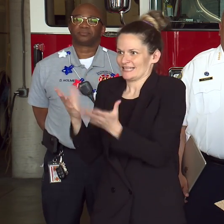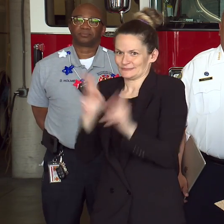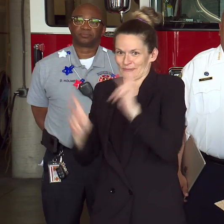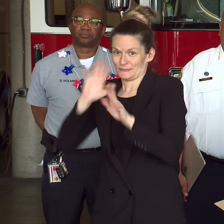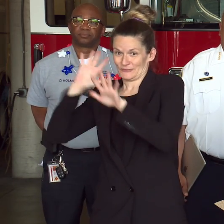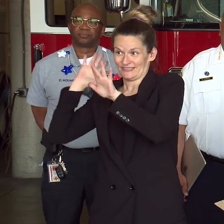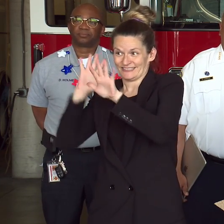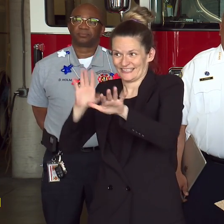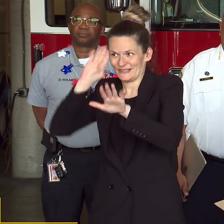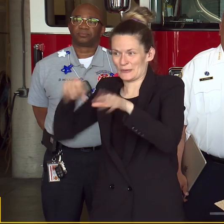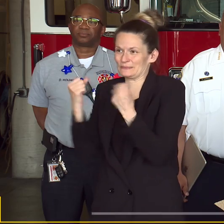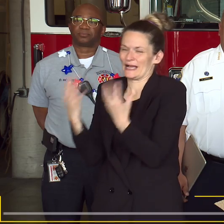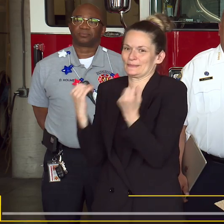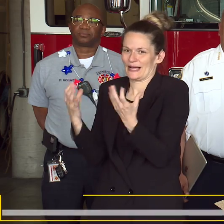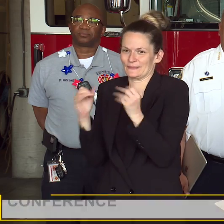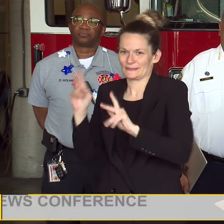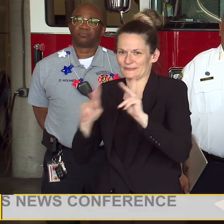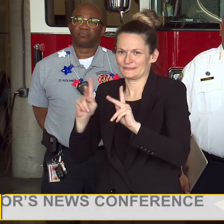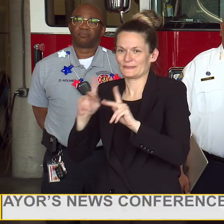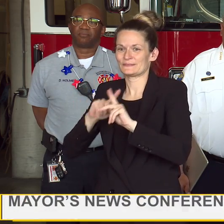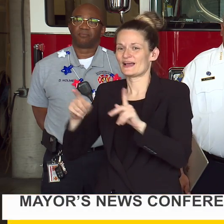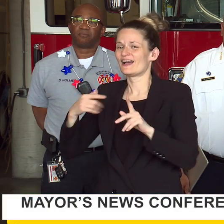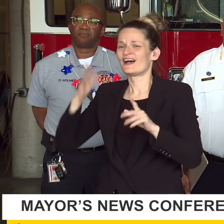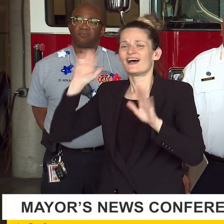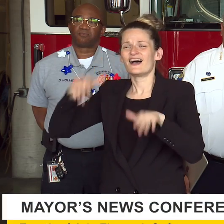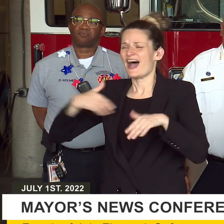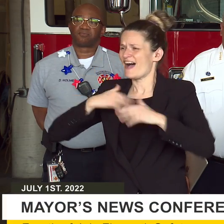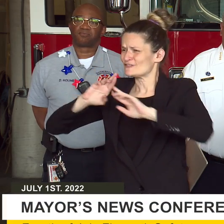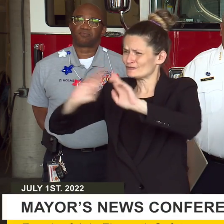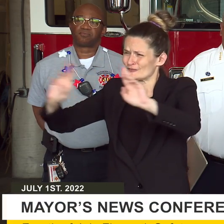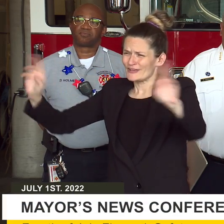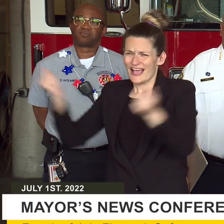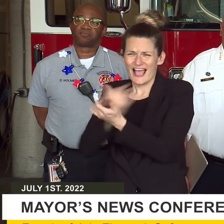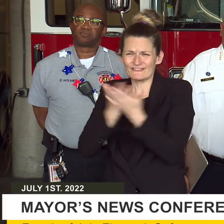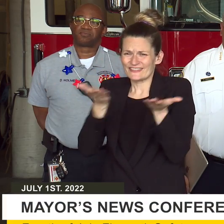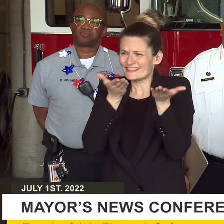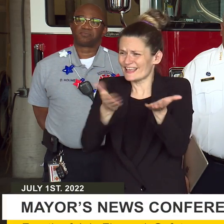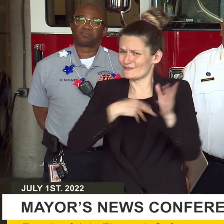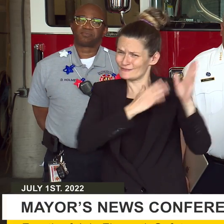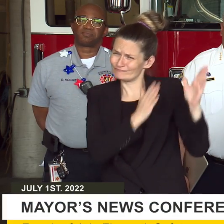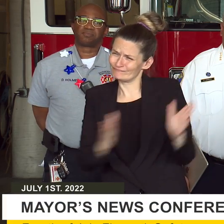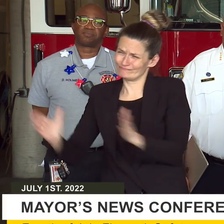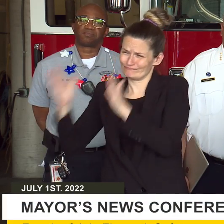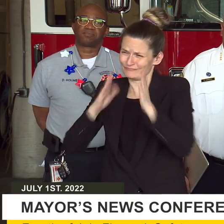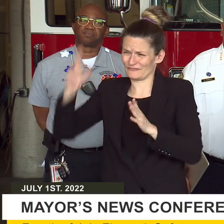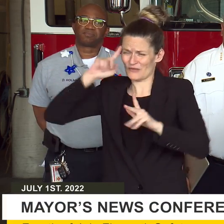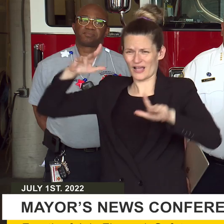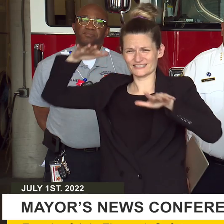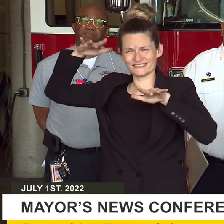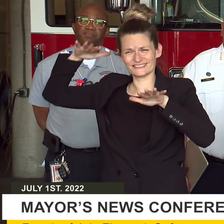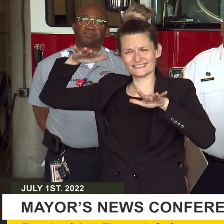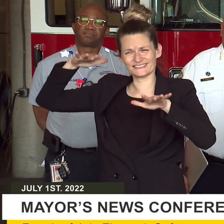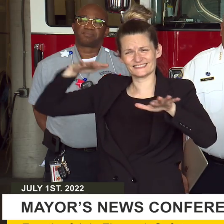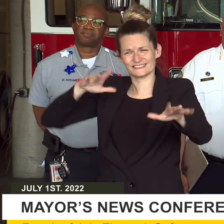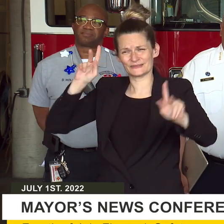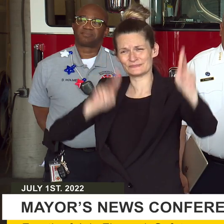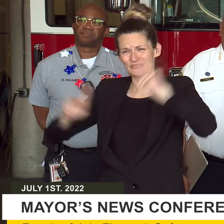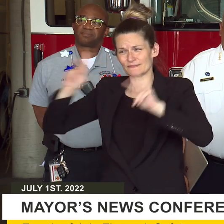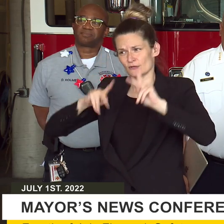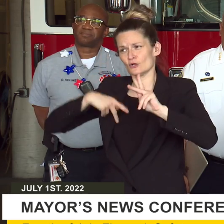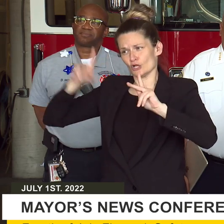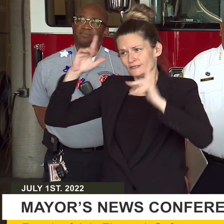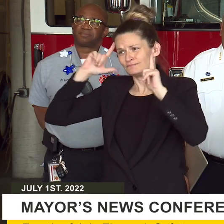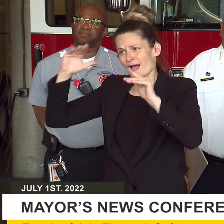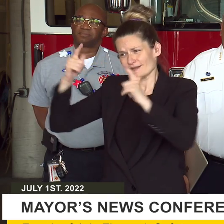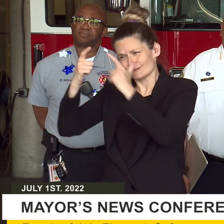there. We're going to have everything in place. We'll be there. There's a safety plan, all the things that we have when we have large-scale events, and we want everyone to come out and